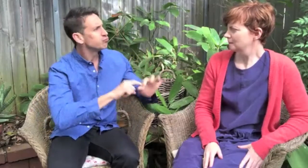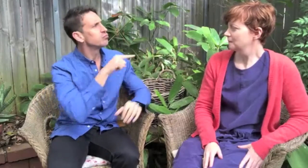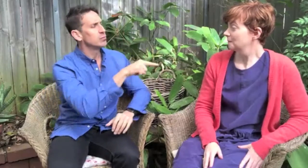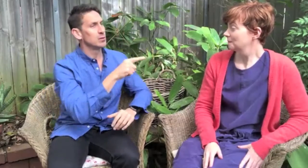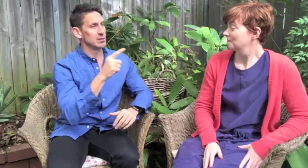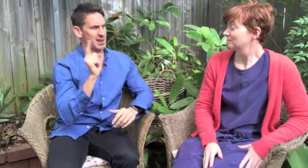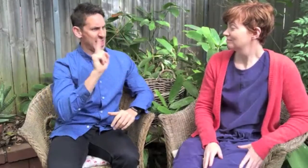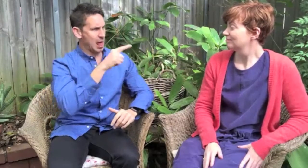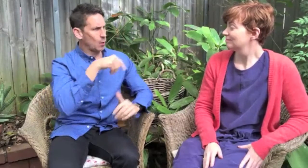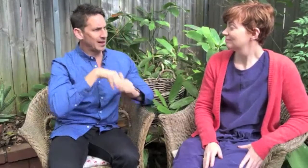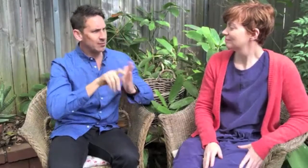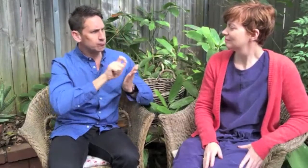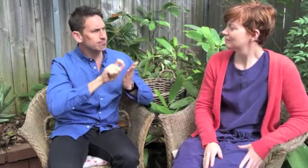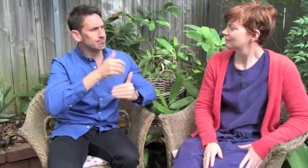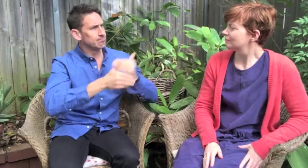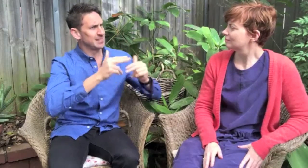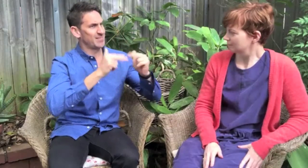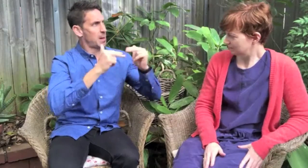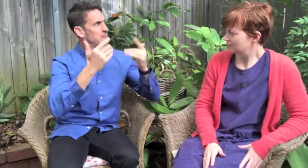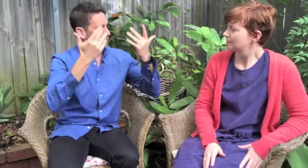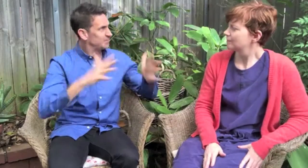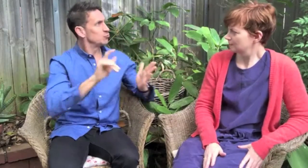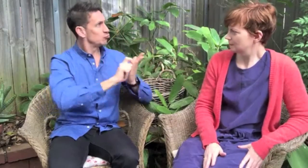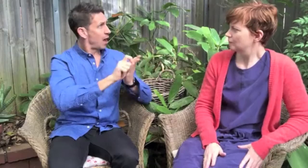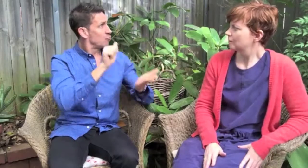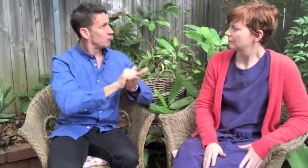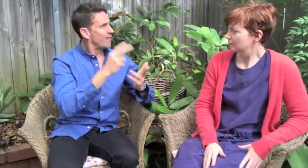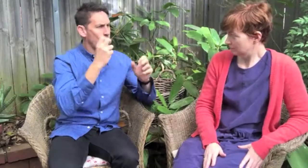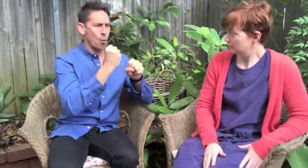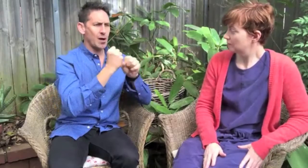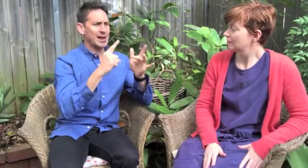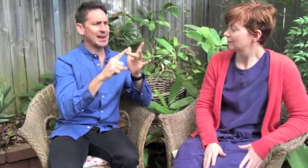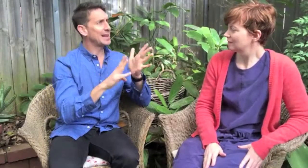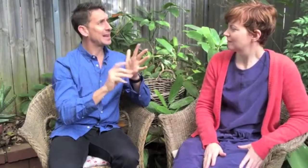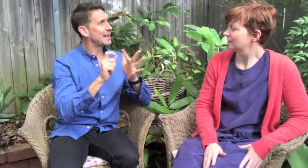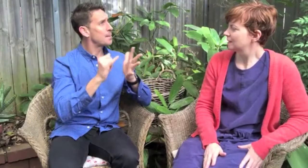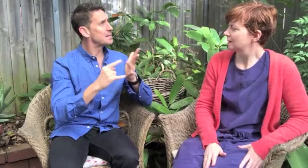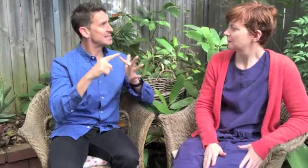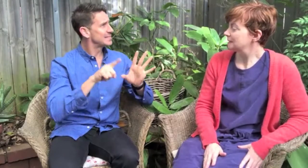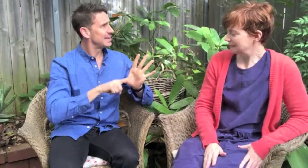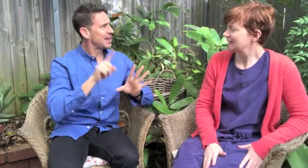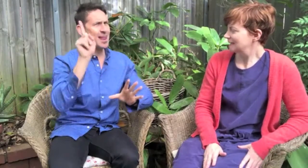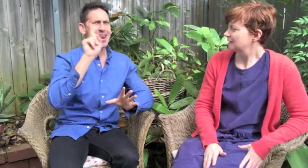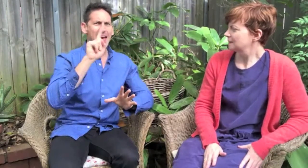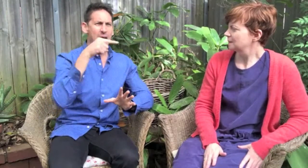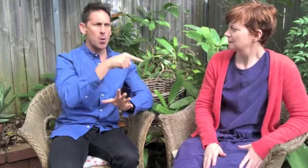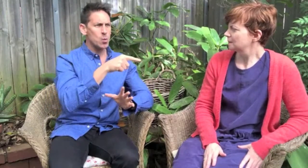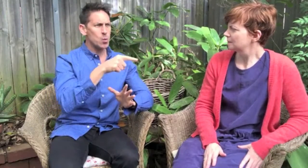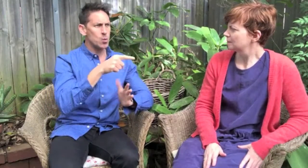So Sophia, you've developed and are now writing a film called Gimpsie, which